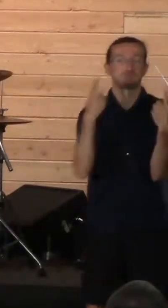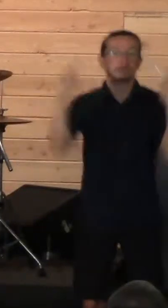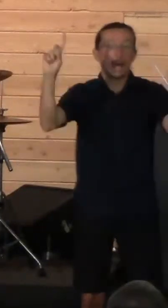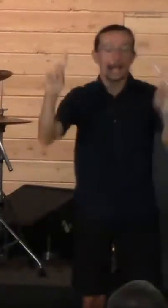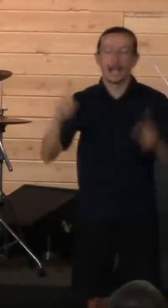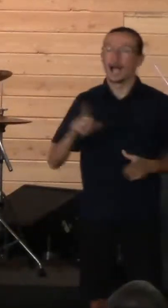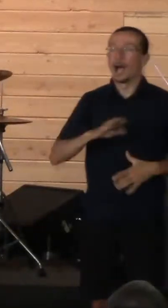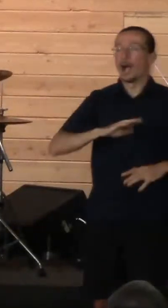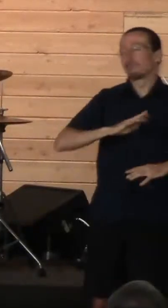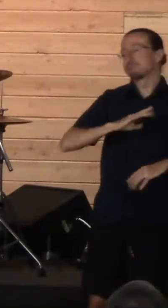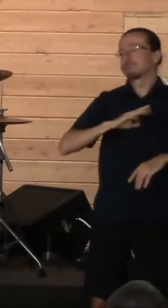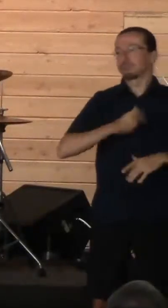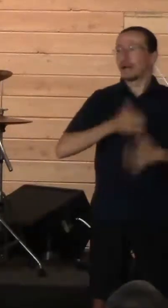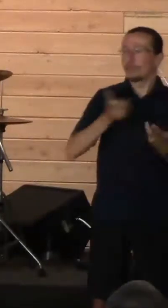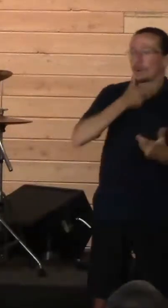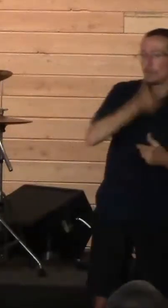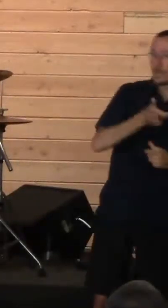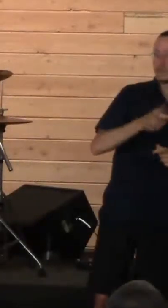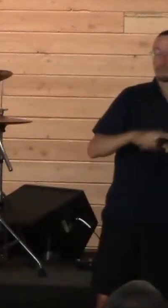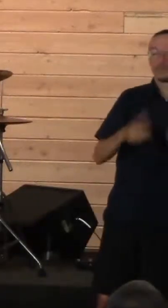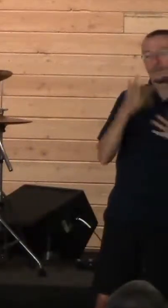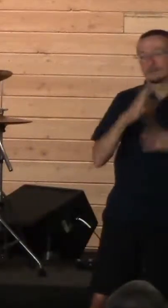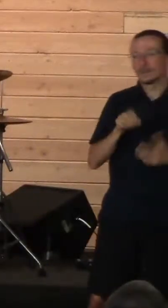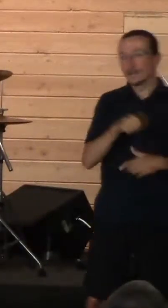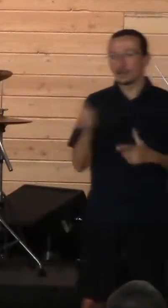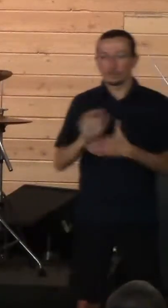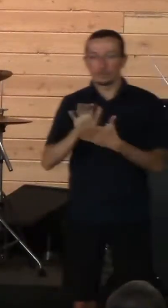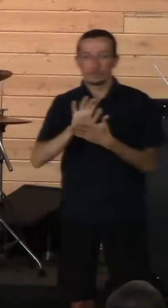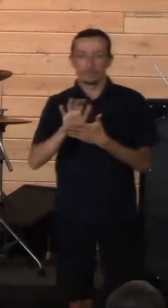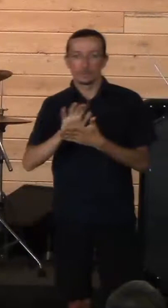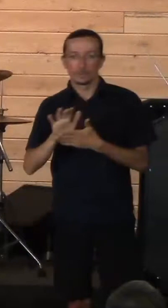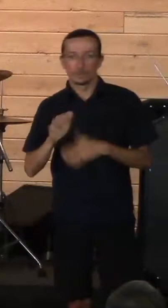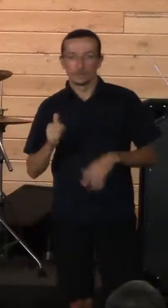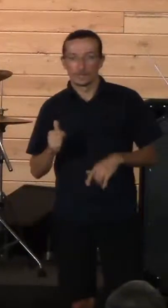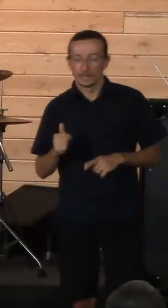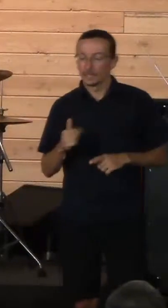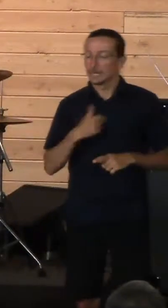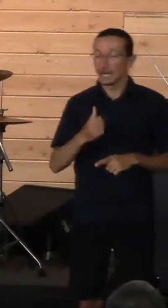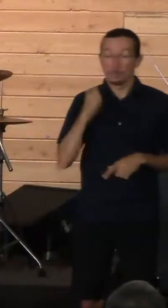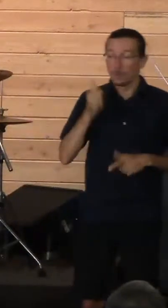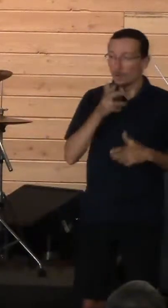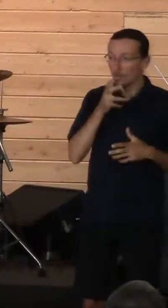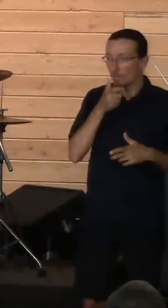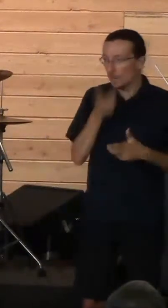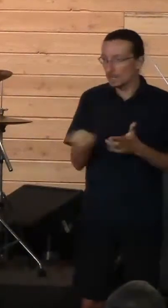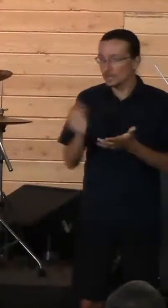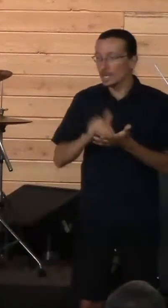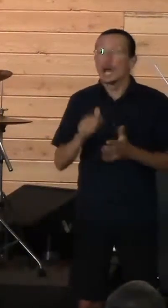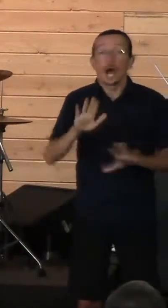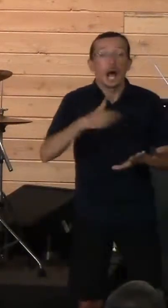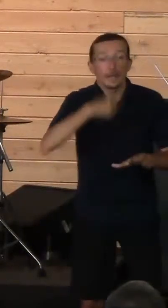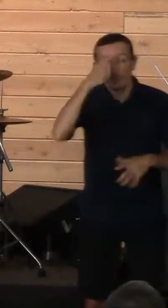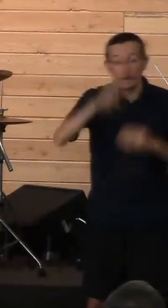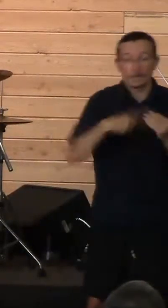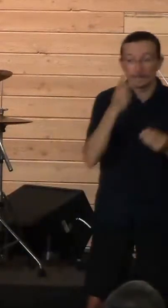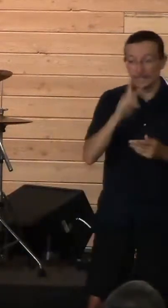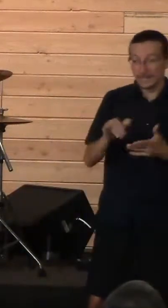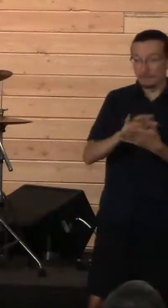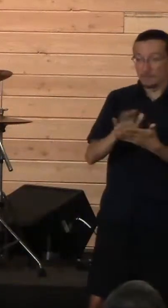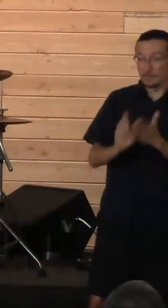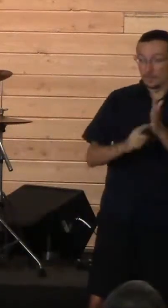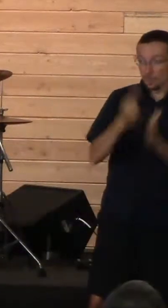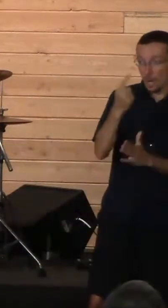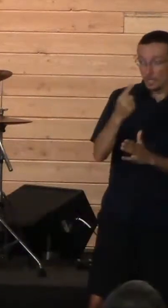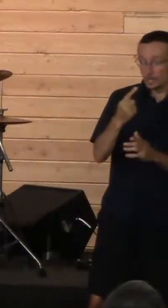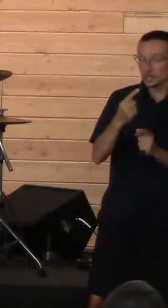lot of movies like that that I will never watch again. I even thought about watching it in preparation for this, and I couldn't bring myself to do it. I've only seen it once, and I've got